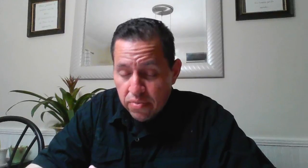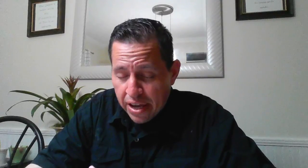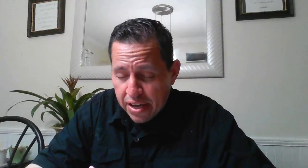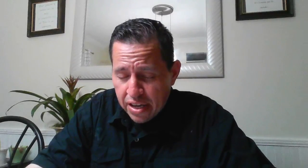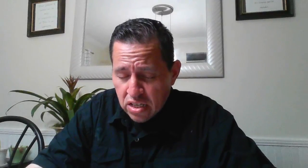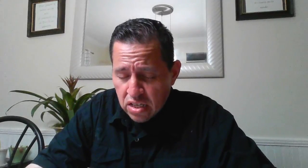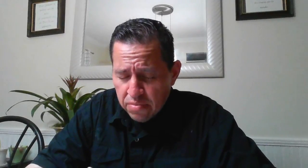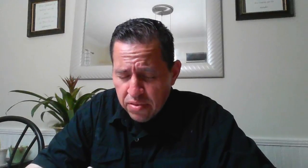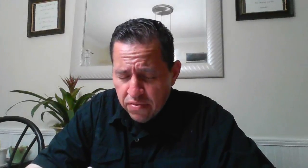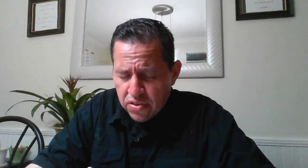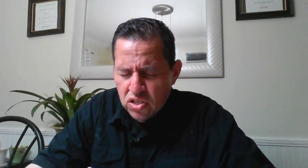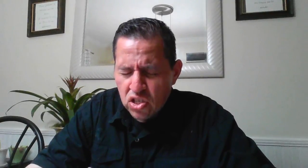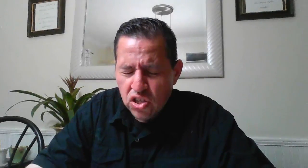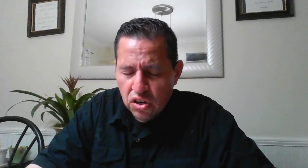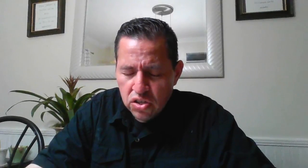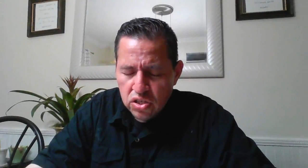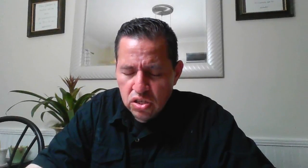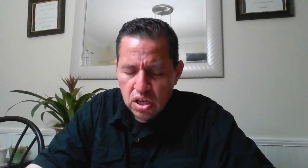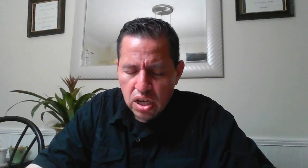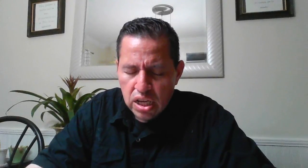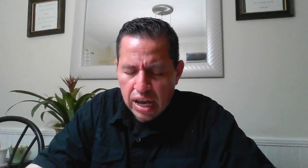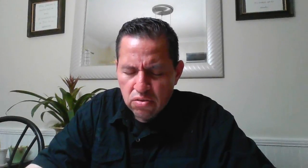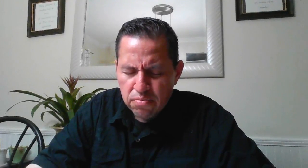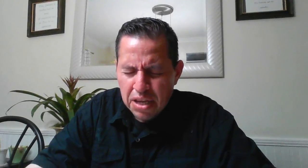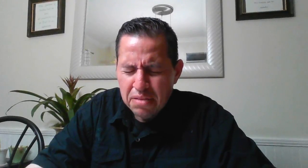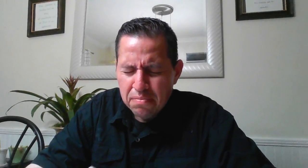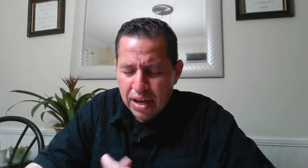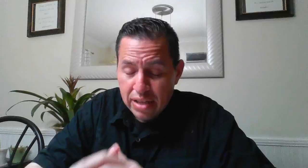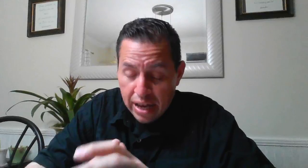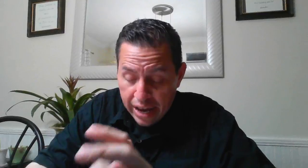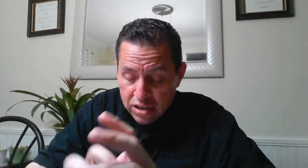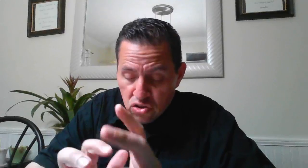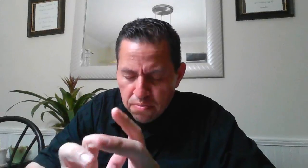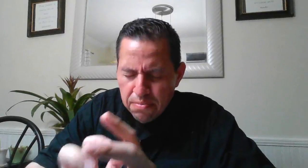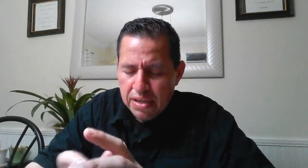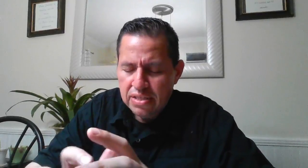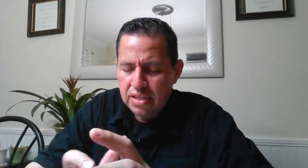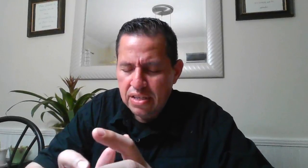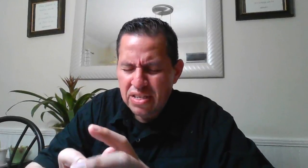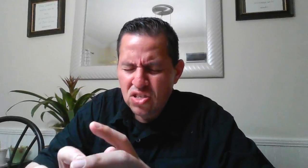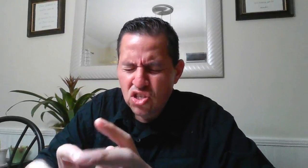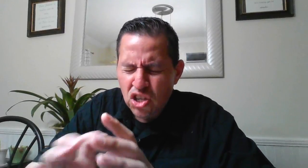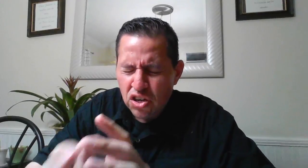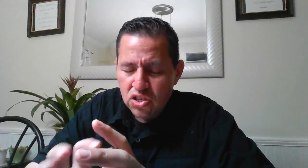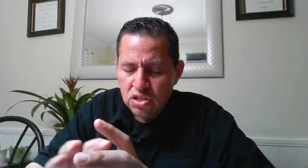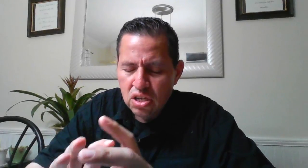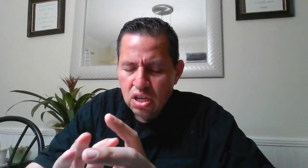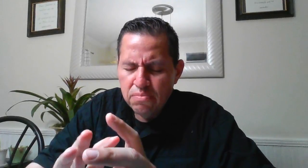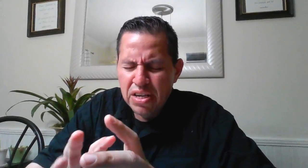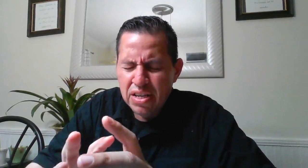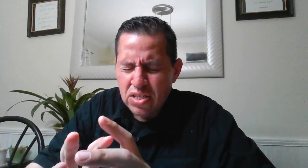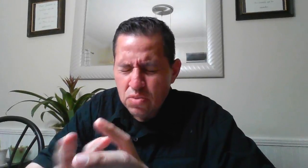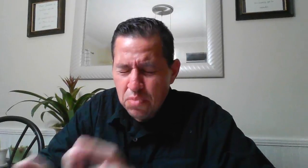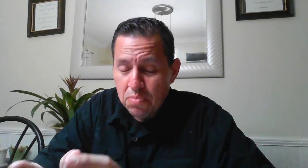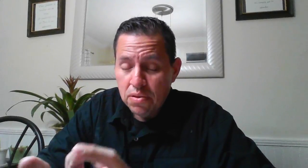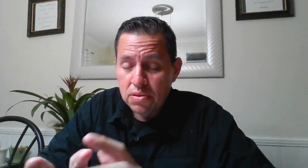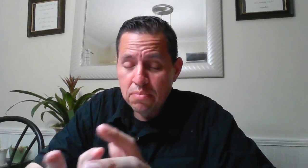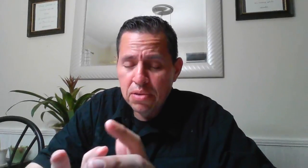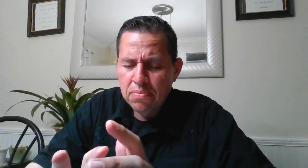ready he's coming for his church and i don't mean by an actual building his church meaning his people the people